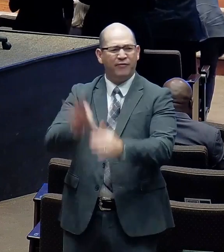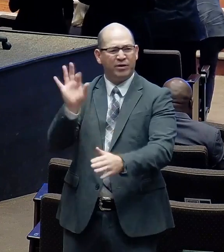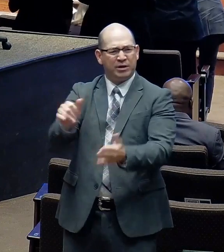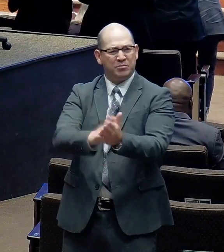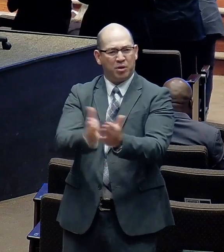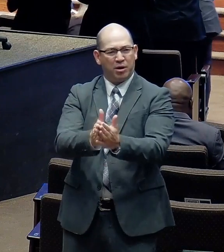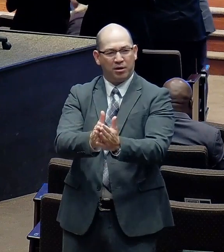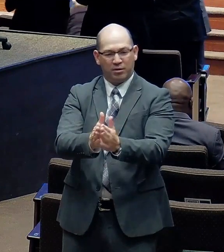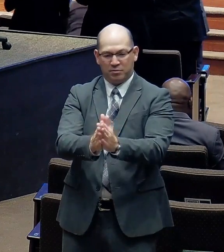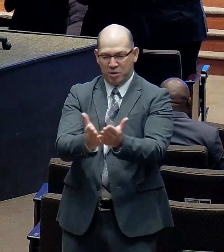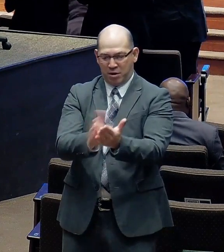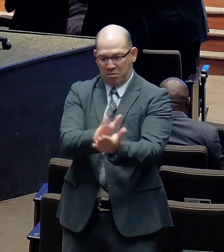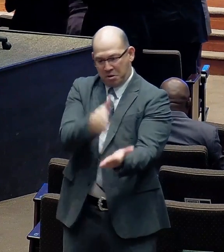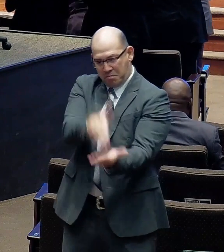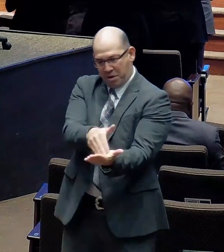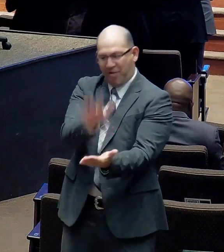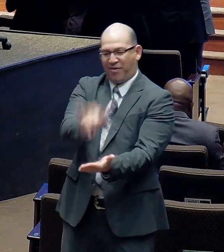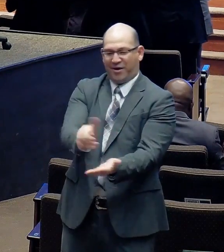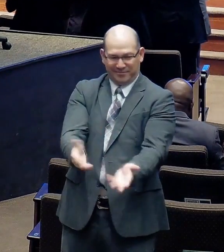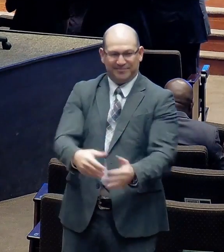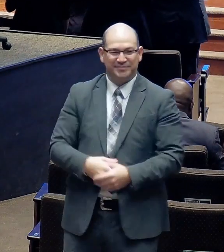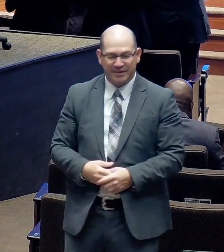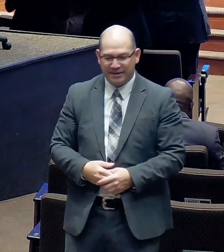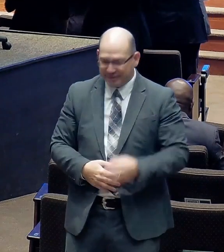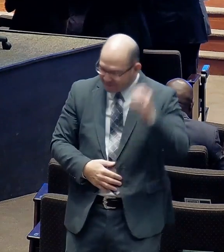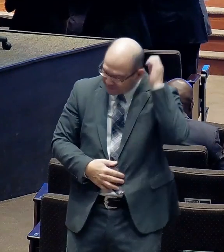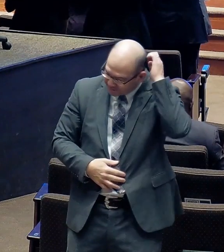Psalms Division number 126.